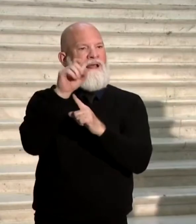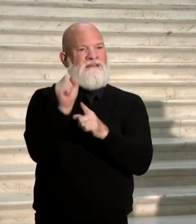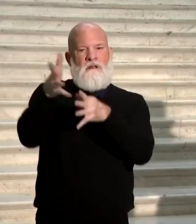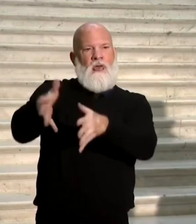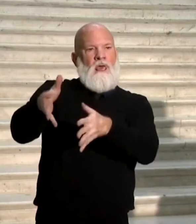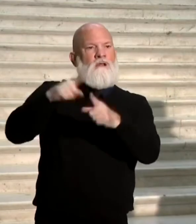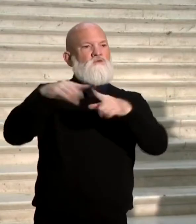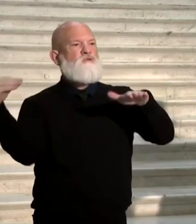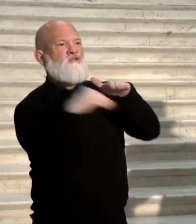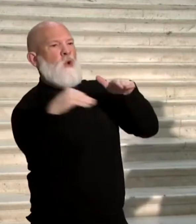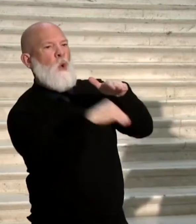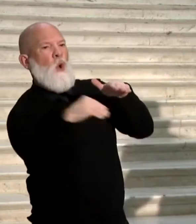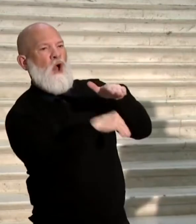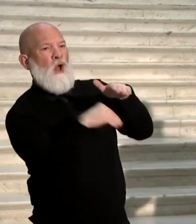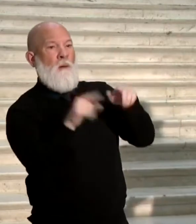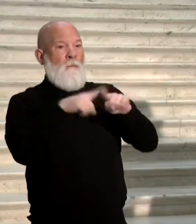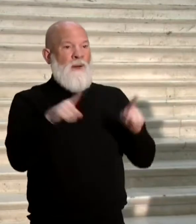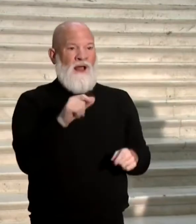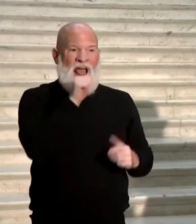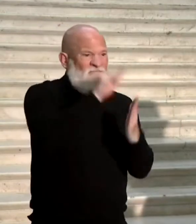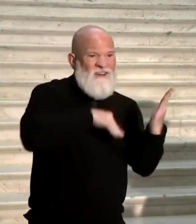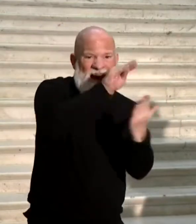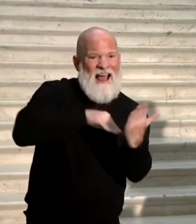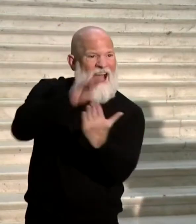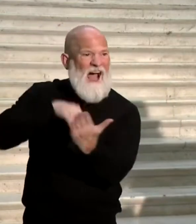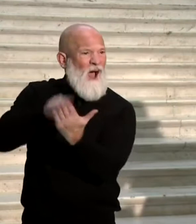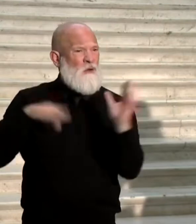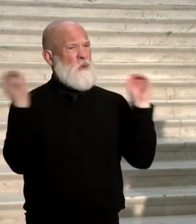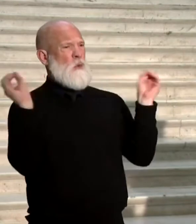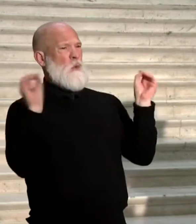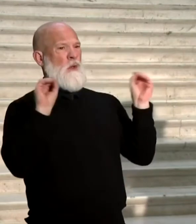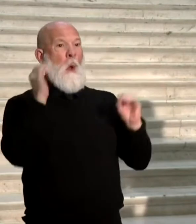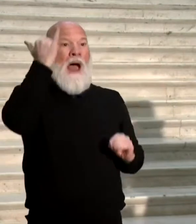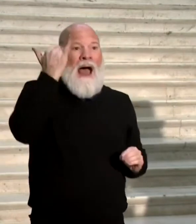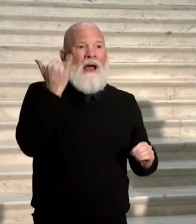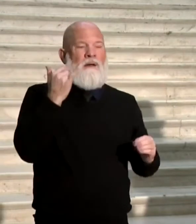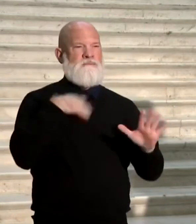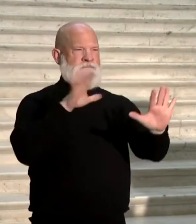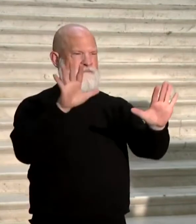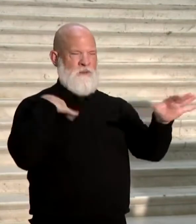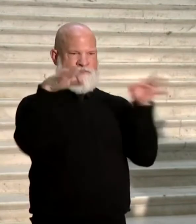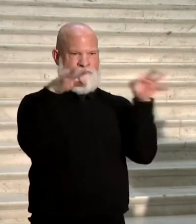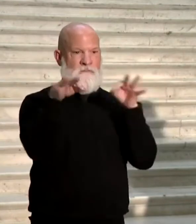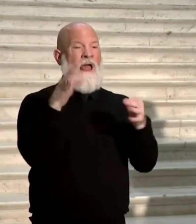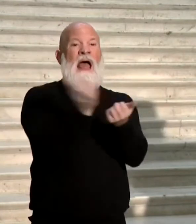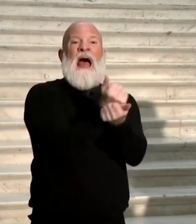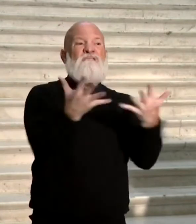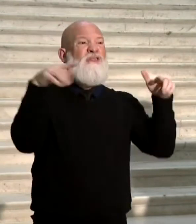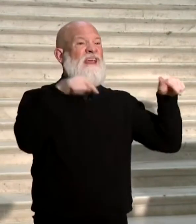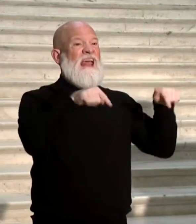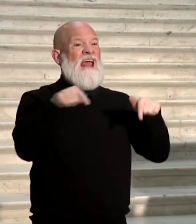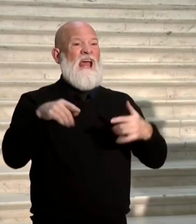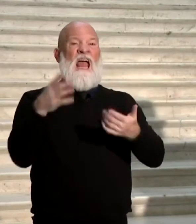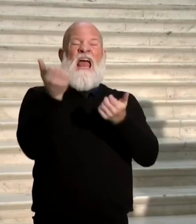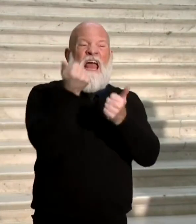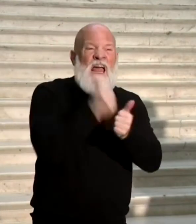view of everybody to see. And what happened, the reason they had a high number, first of all, every county has to have those emergency ballots by rule. The State Election